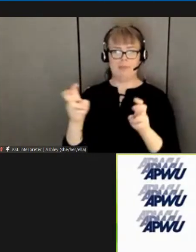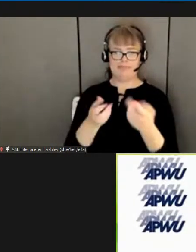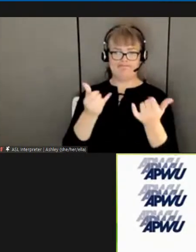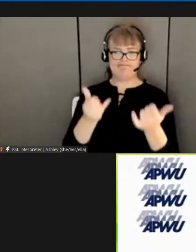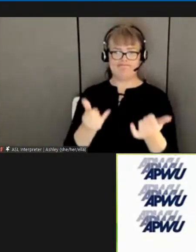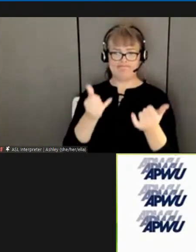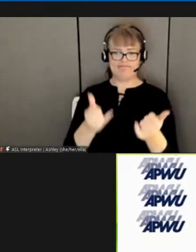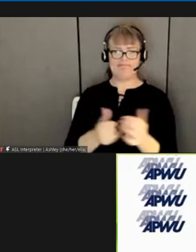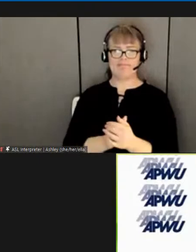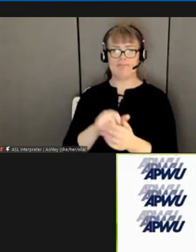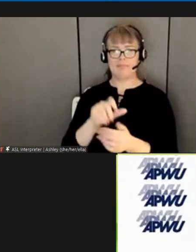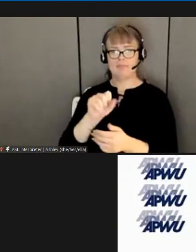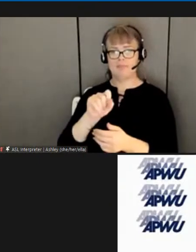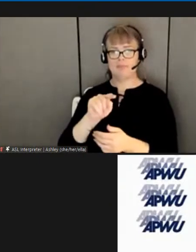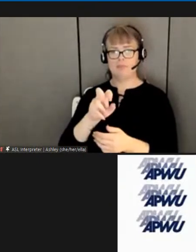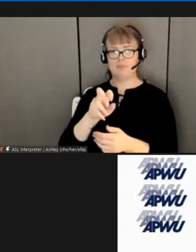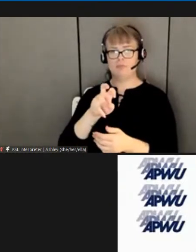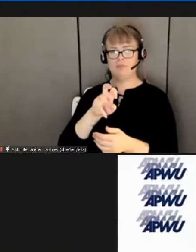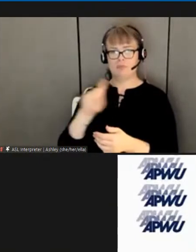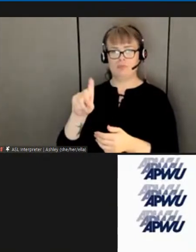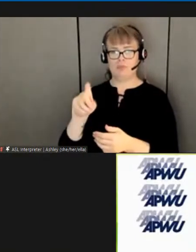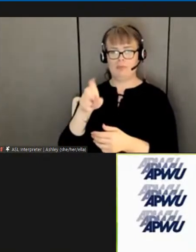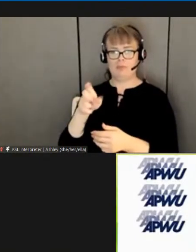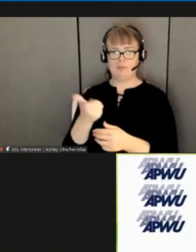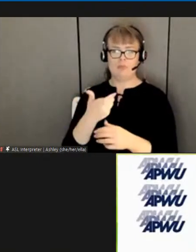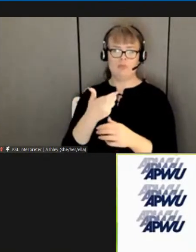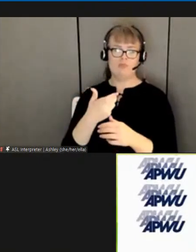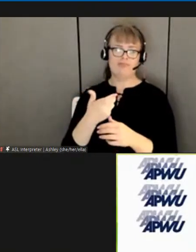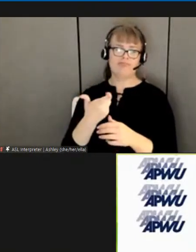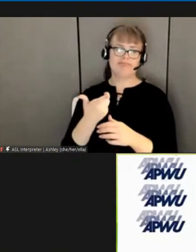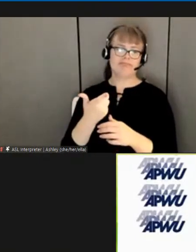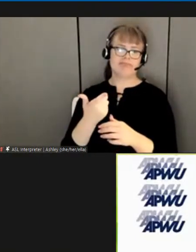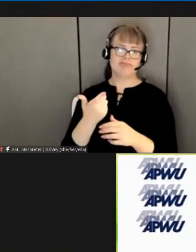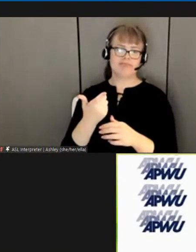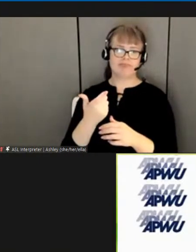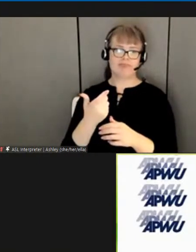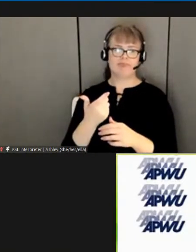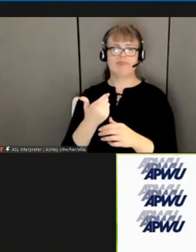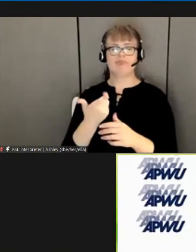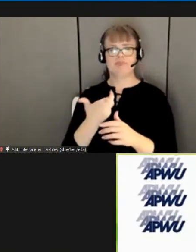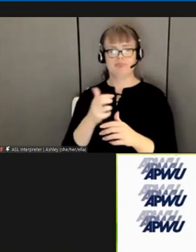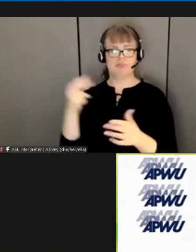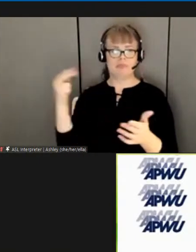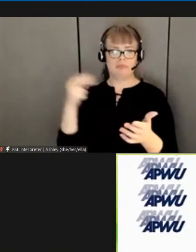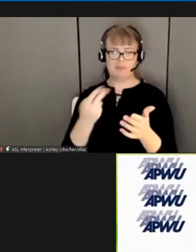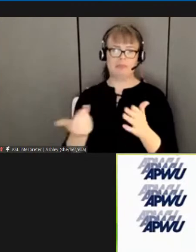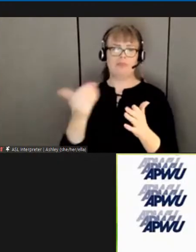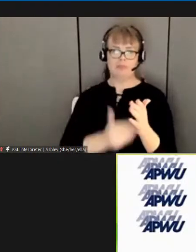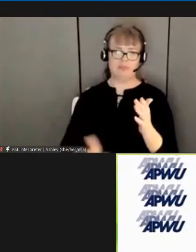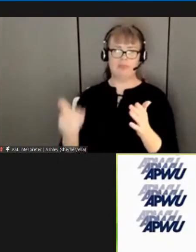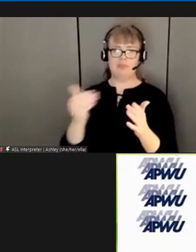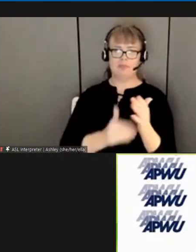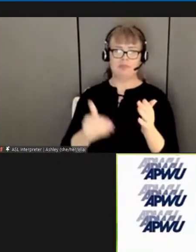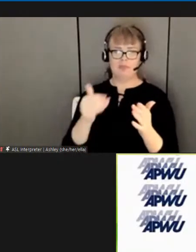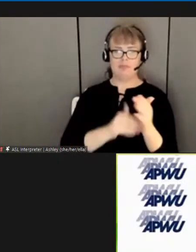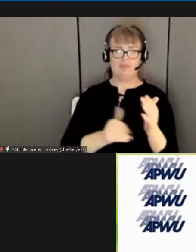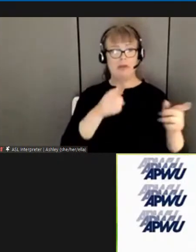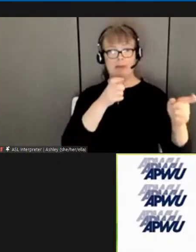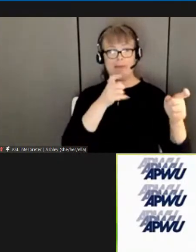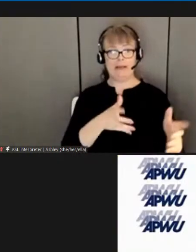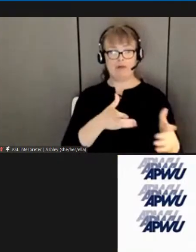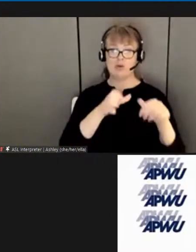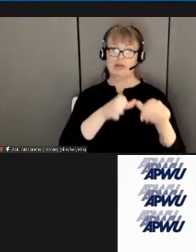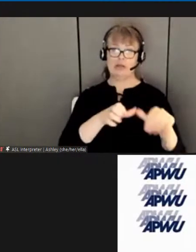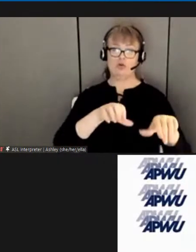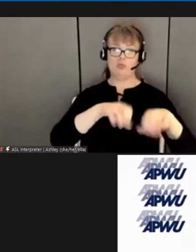over managers violate the contract and ignore grievance settlements without impunity what will this next